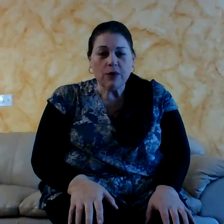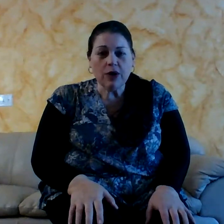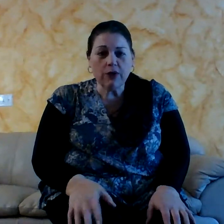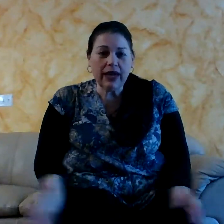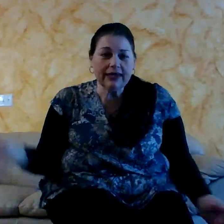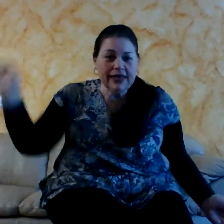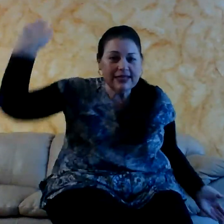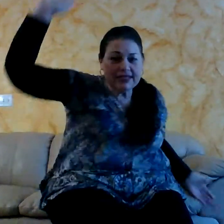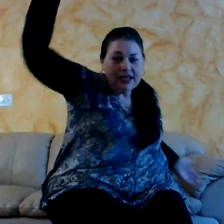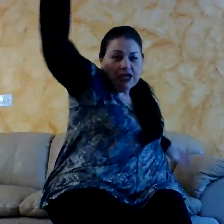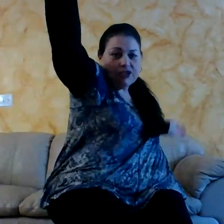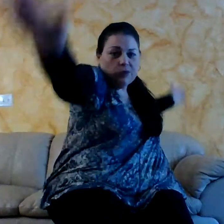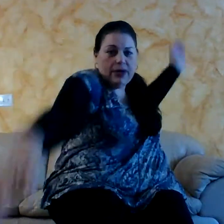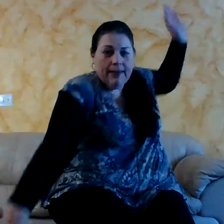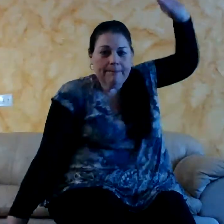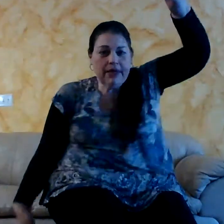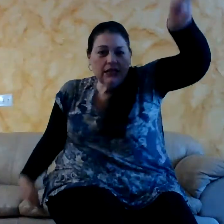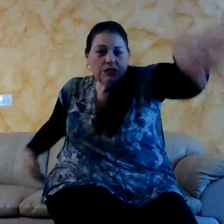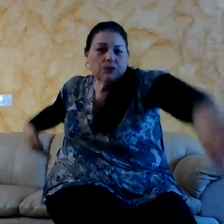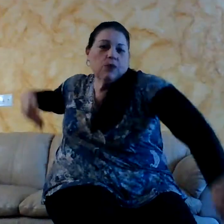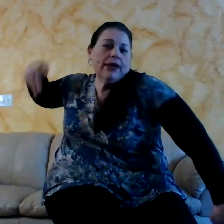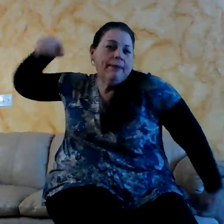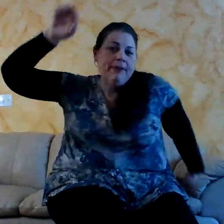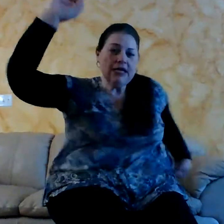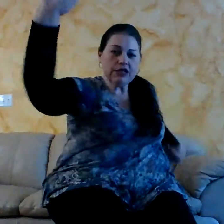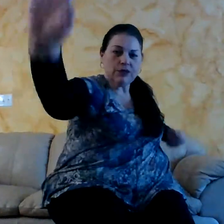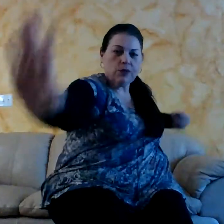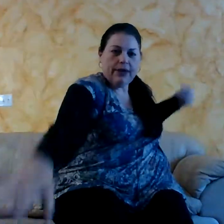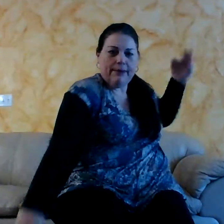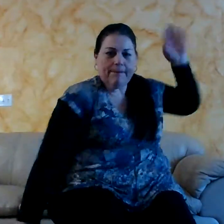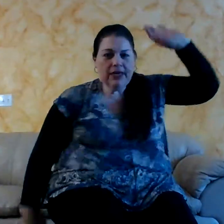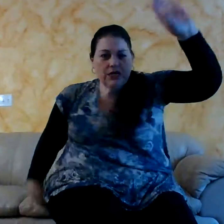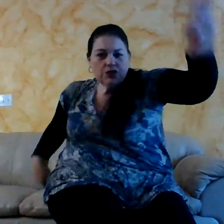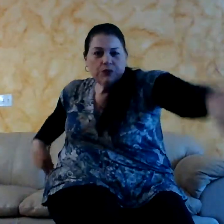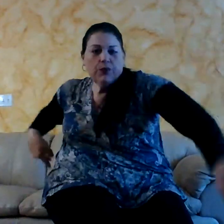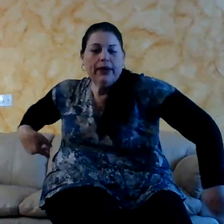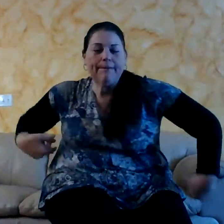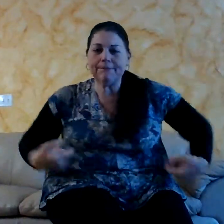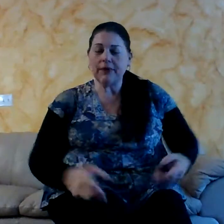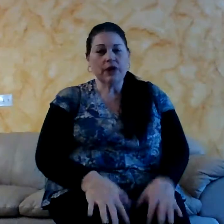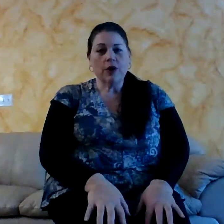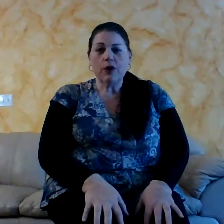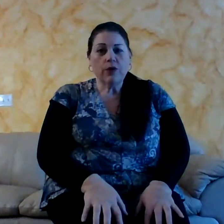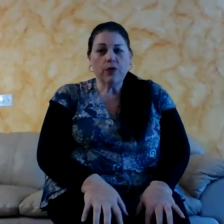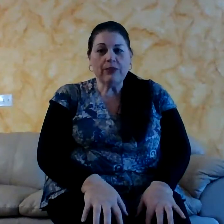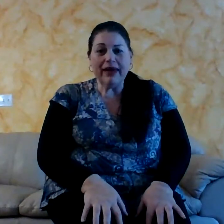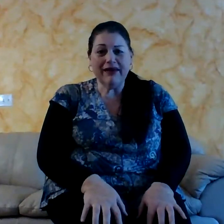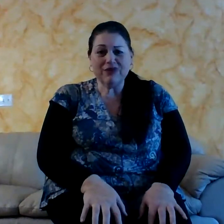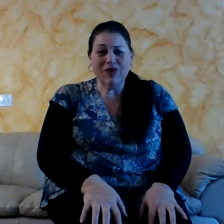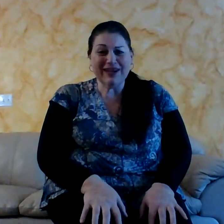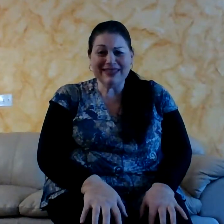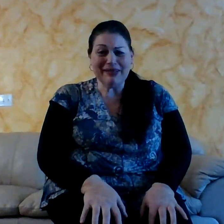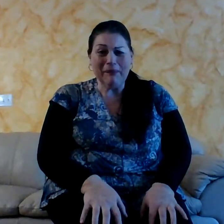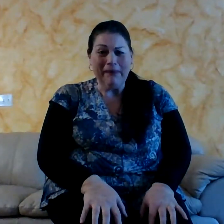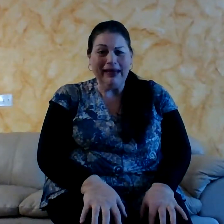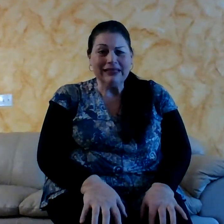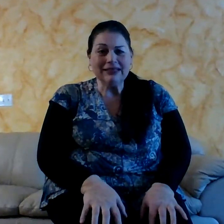we'll go like this. Swim, swim, swim, swim. We may have to walk in some mud.